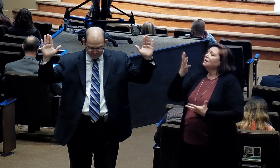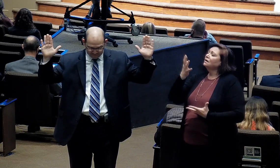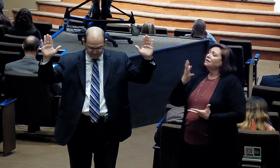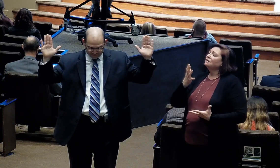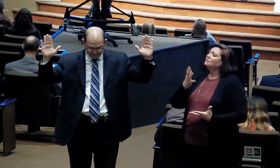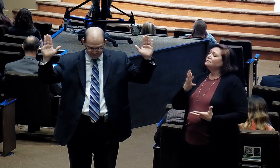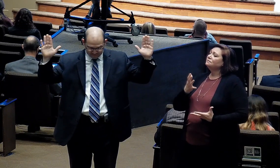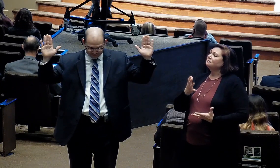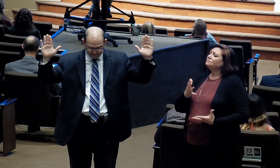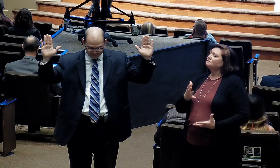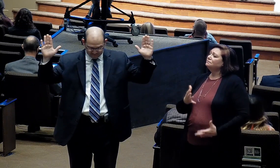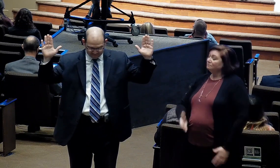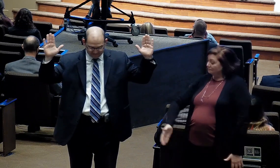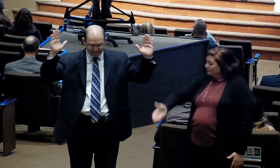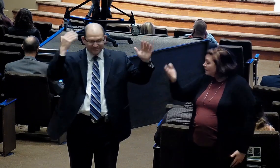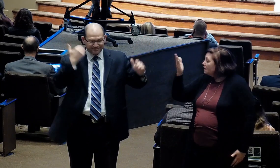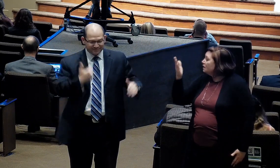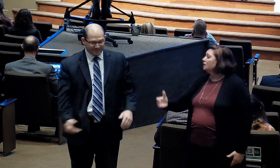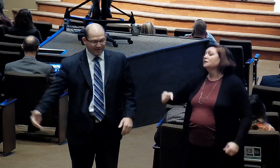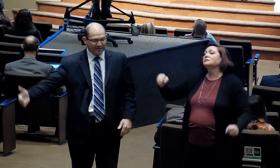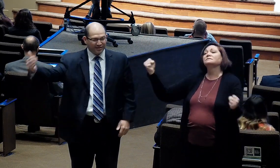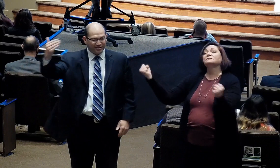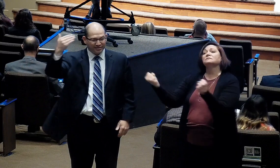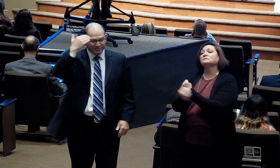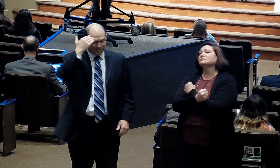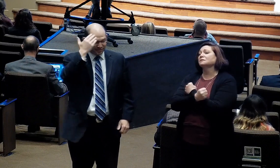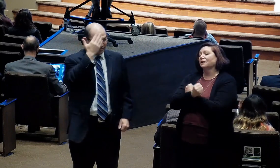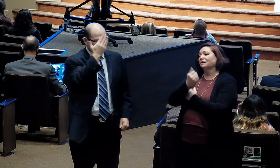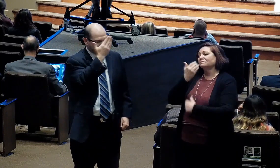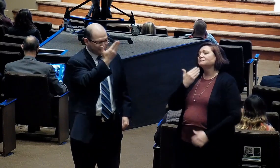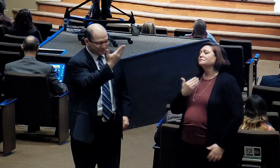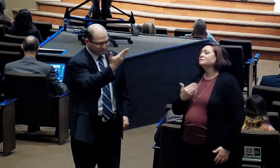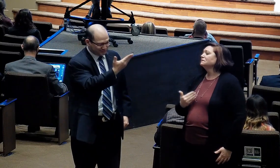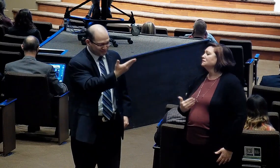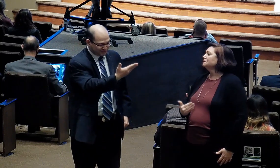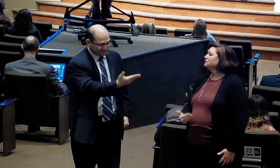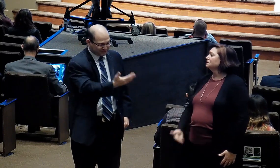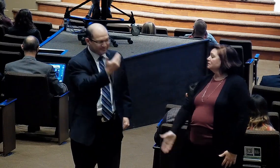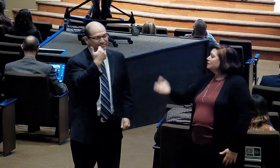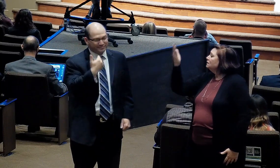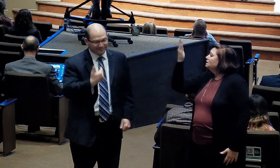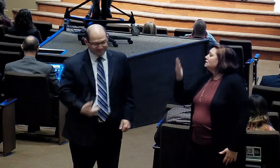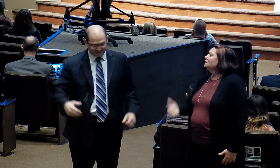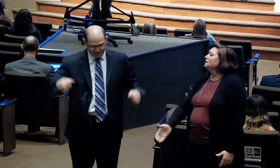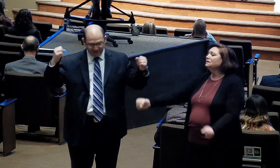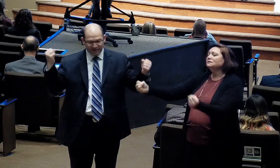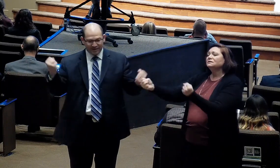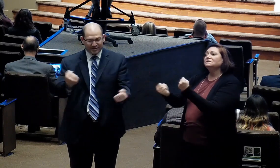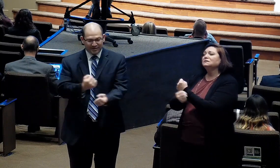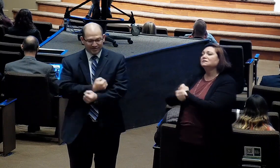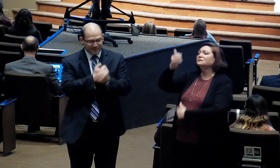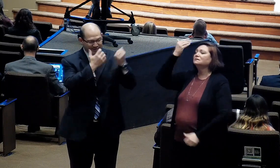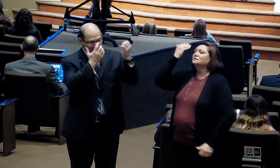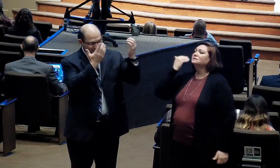I know you. I love you.